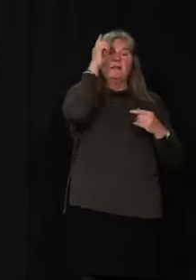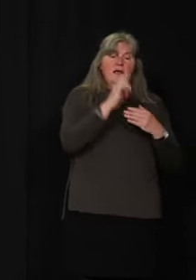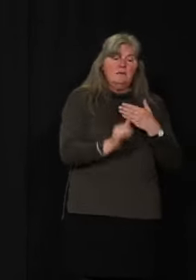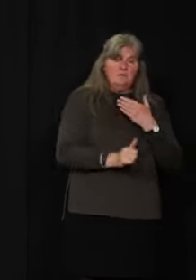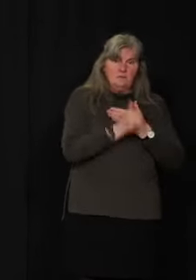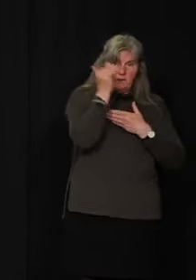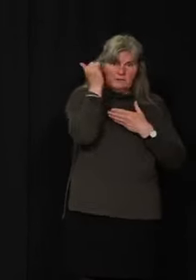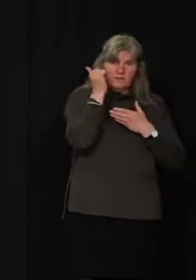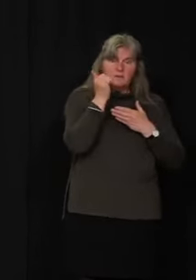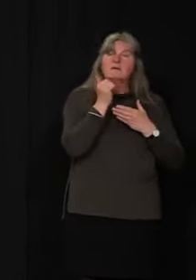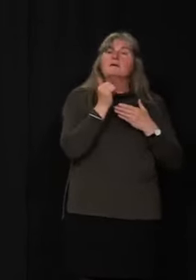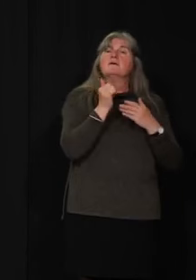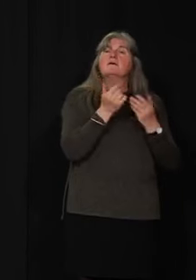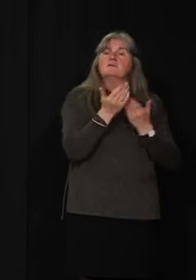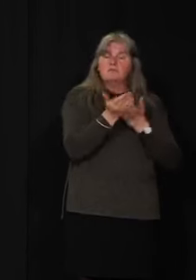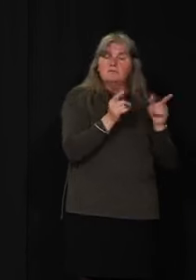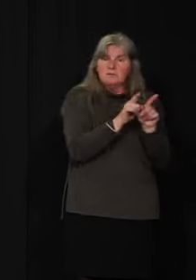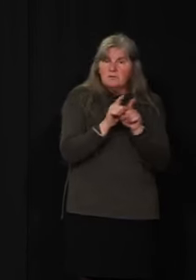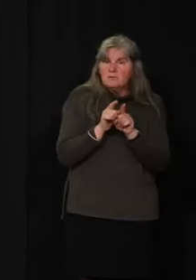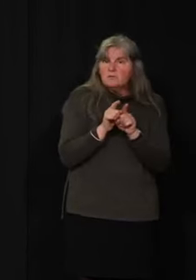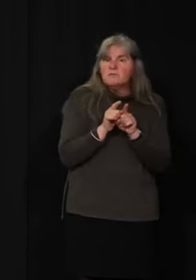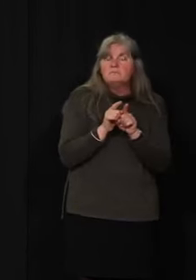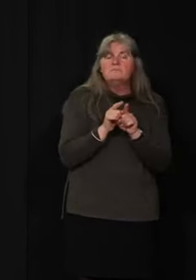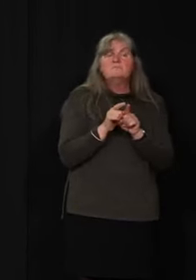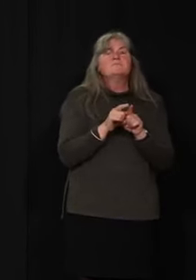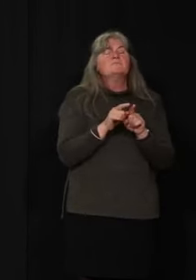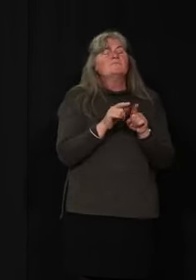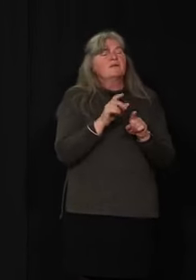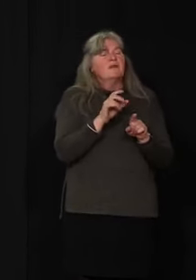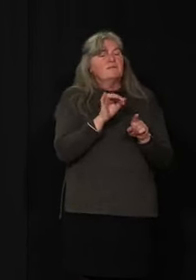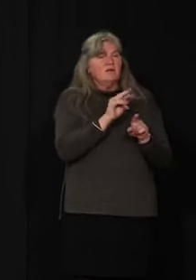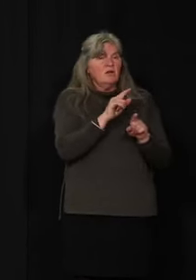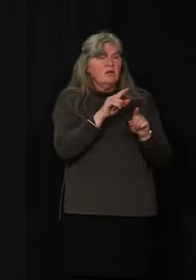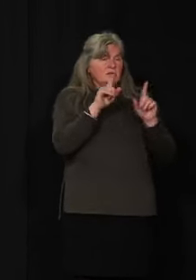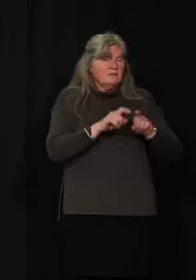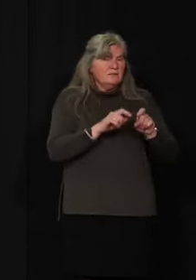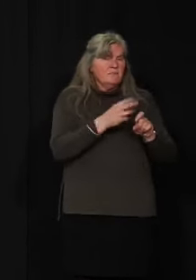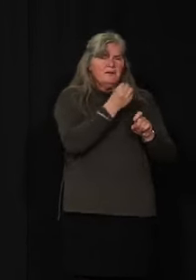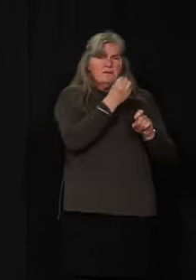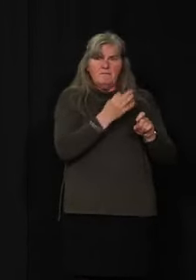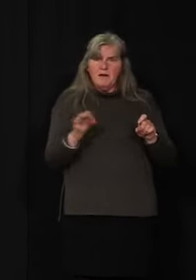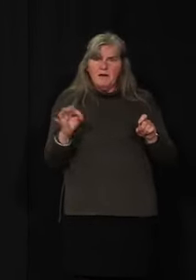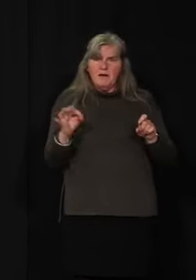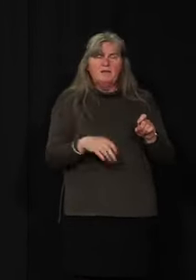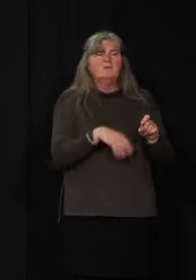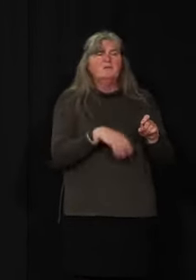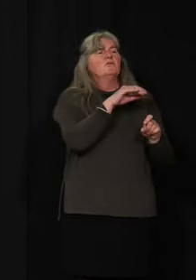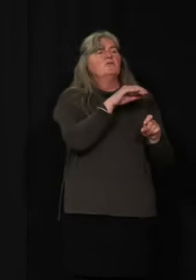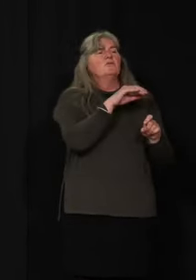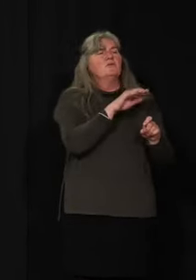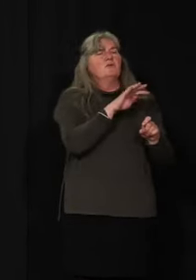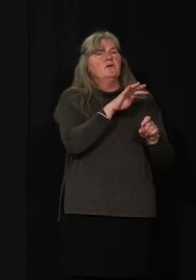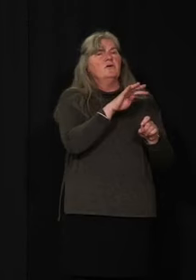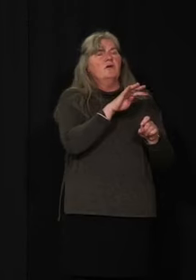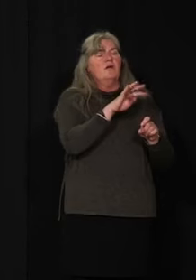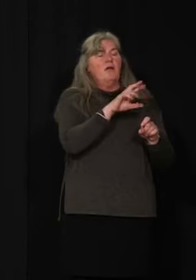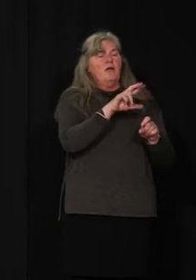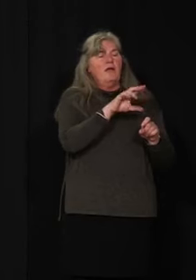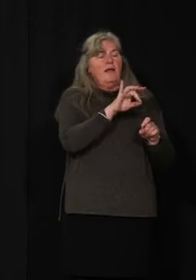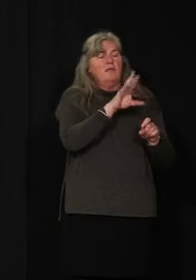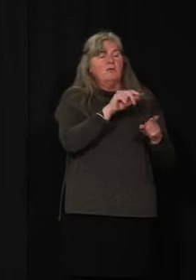fentanyl testing in Whitehorse, again, at the same times, Monday through Friday, 8.30 in the morning until 5.30 p.m.